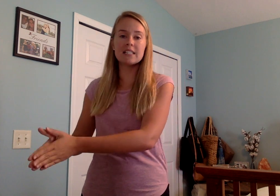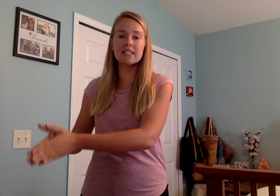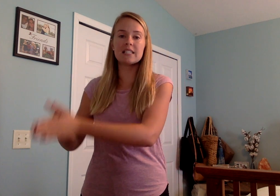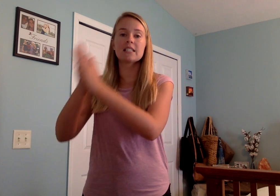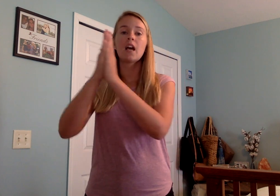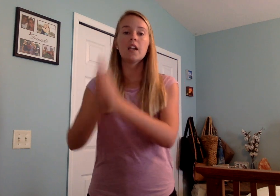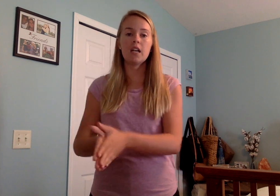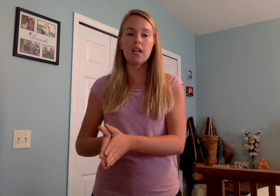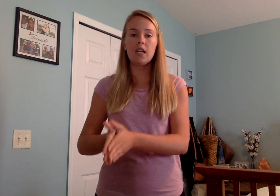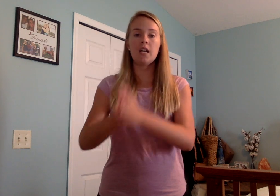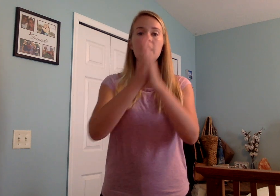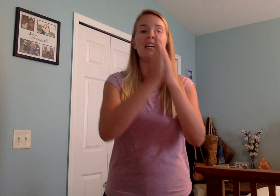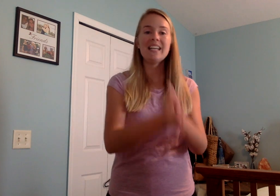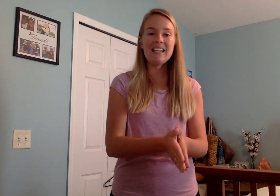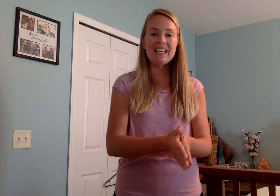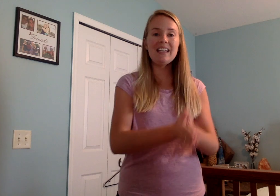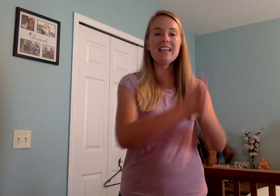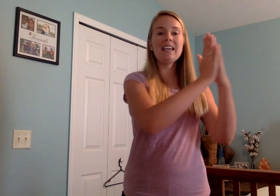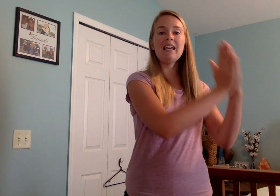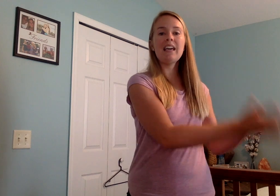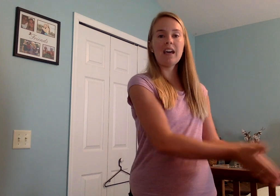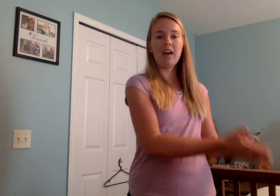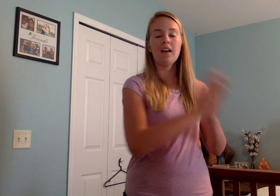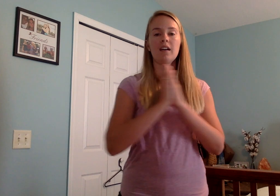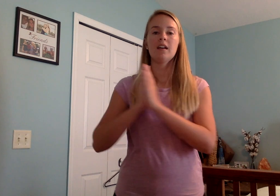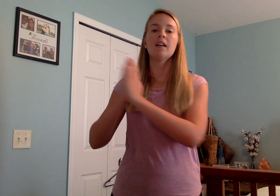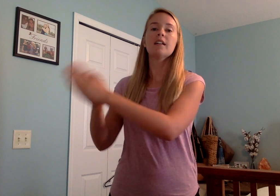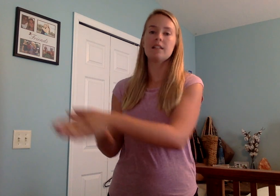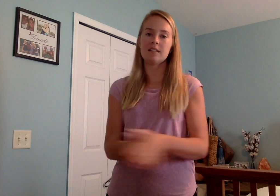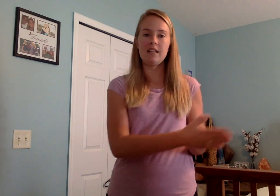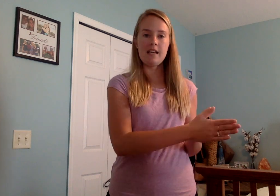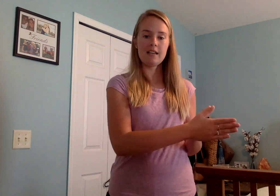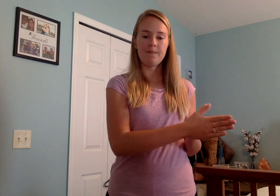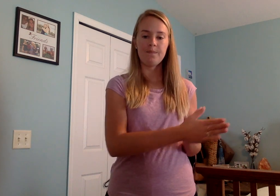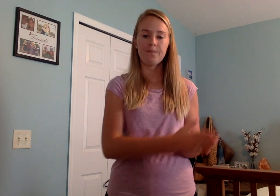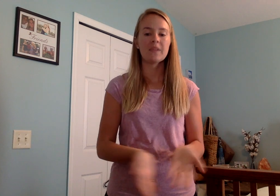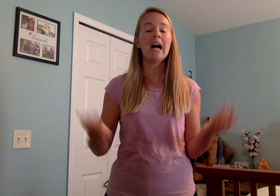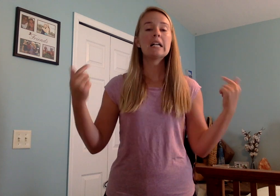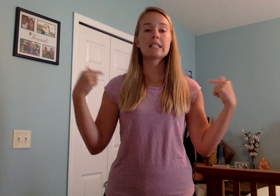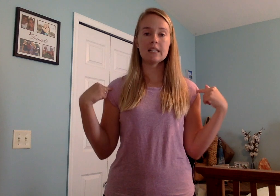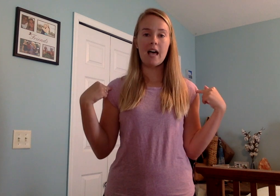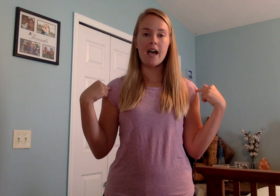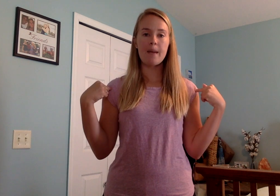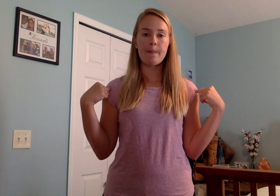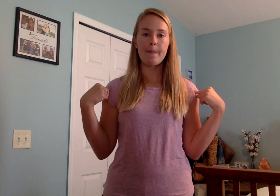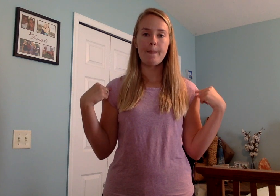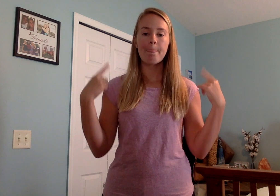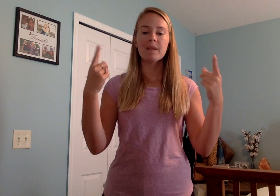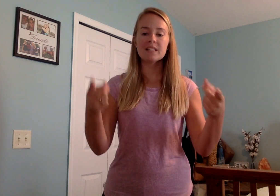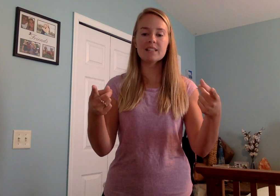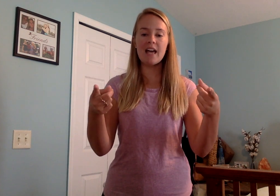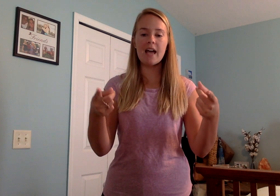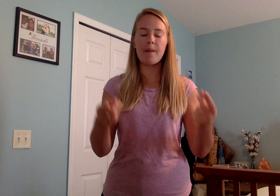-n-eek. Sneak. Slime. Slime.